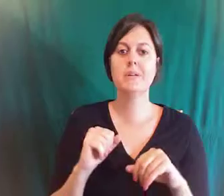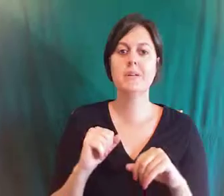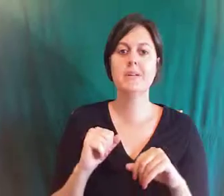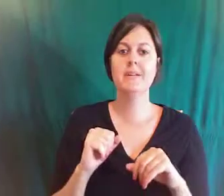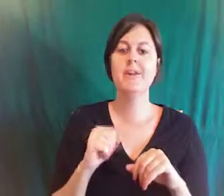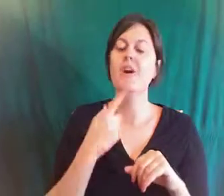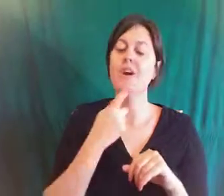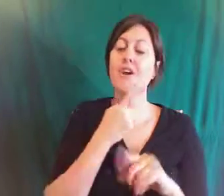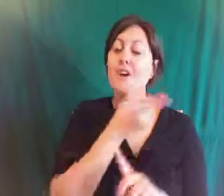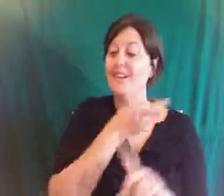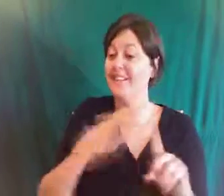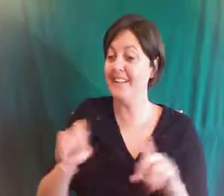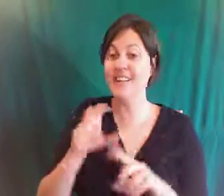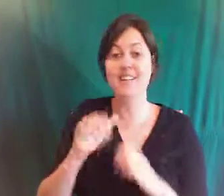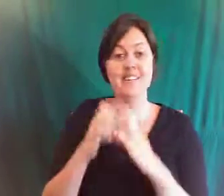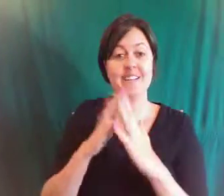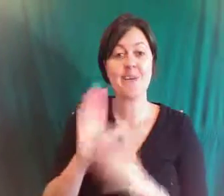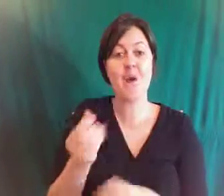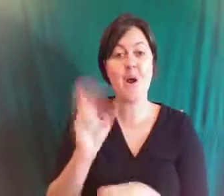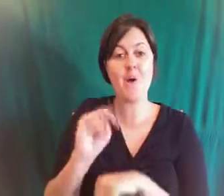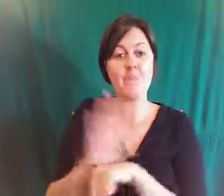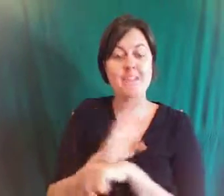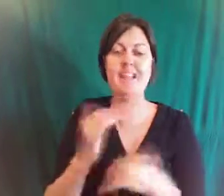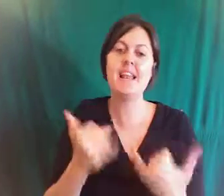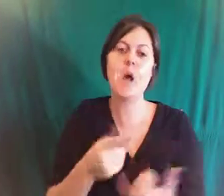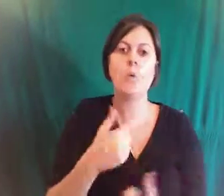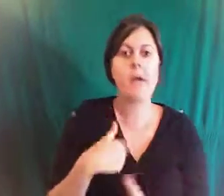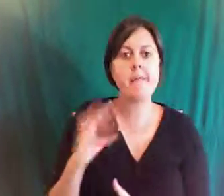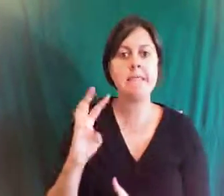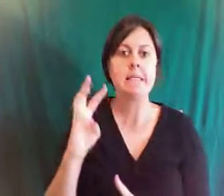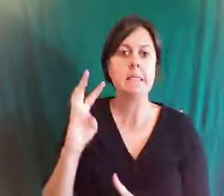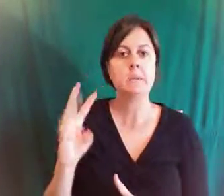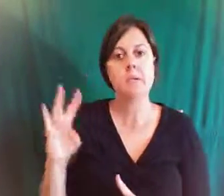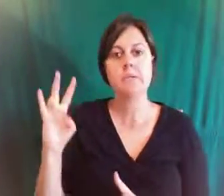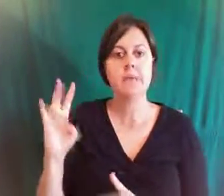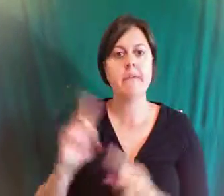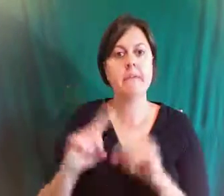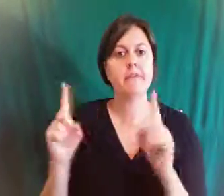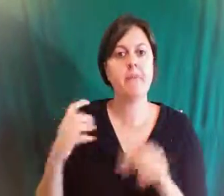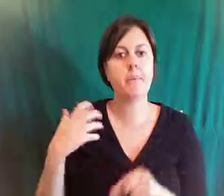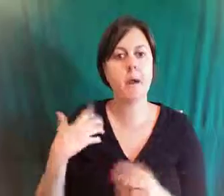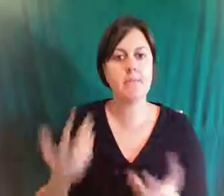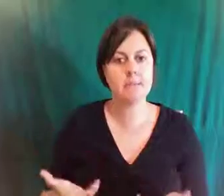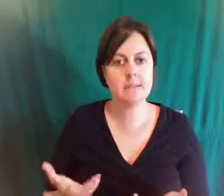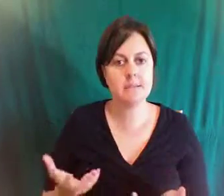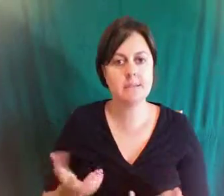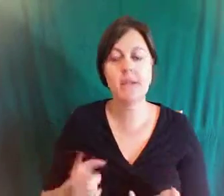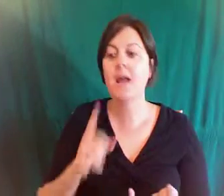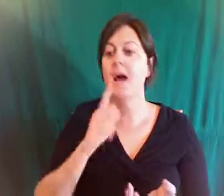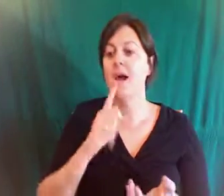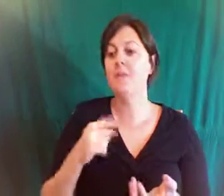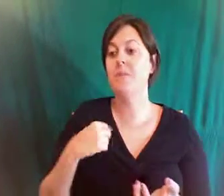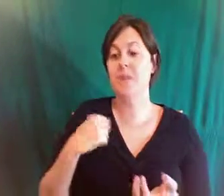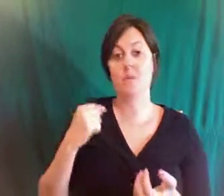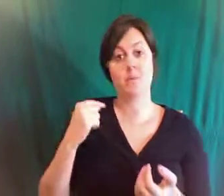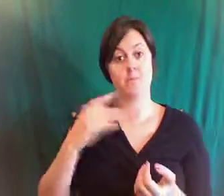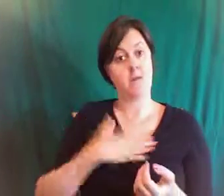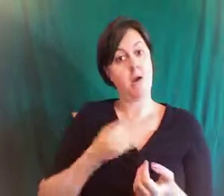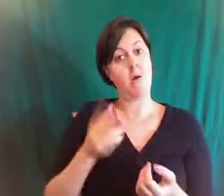because the way i kind of work with my business is i like to kind of think of it as you know like like having multiple guys on the team and i don't uh i